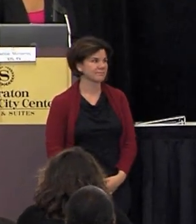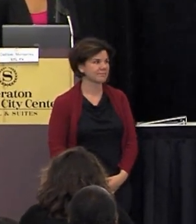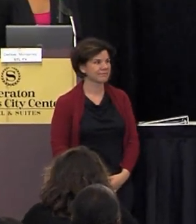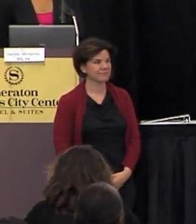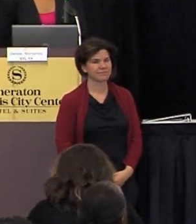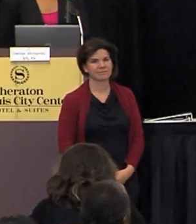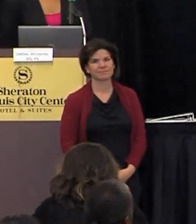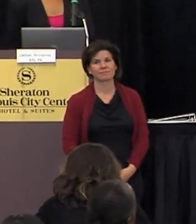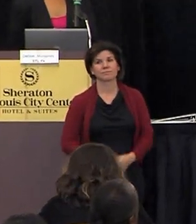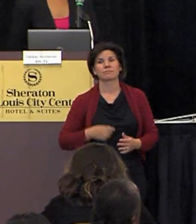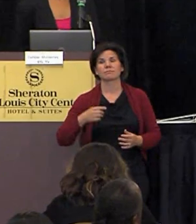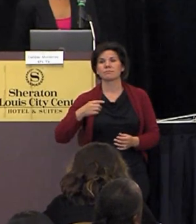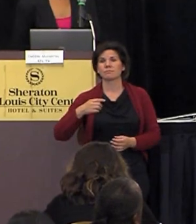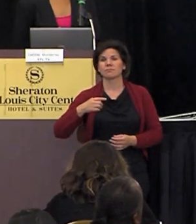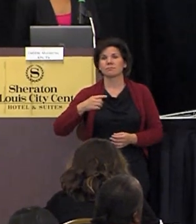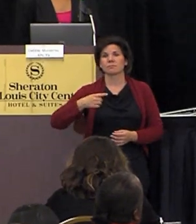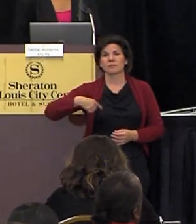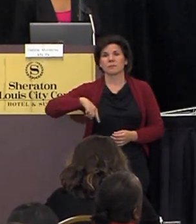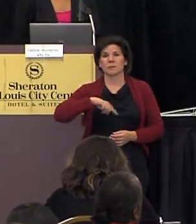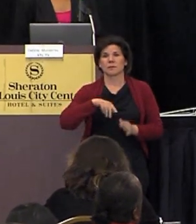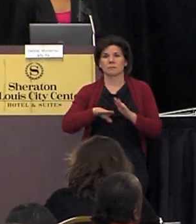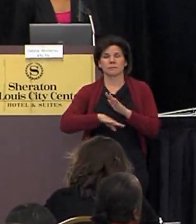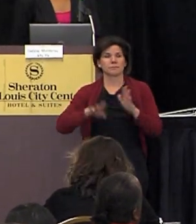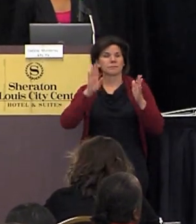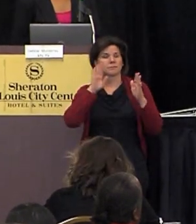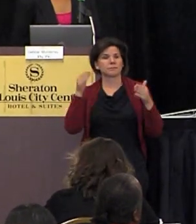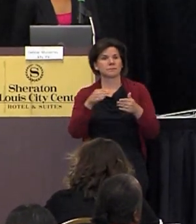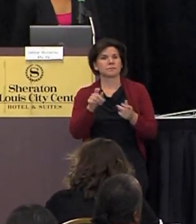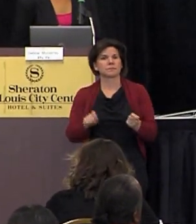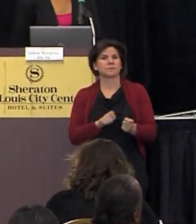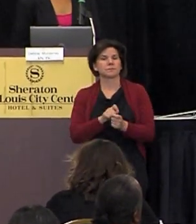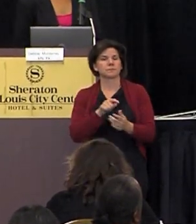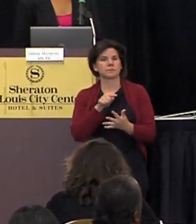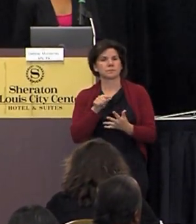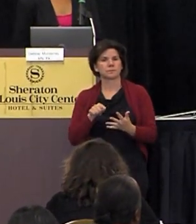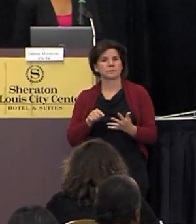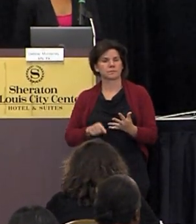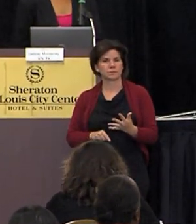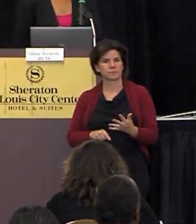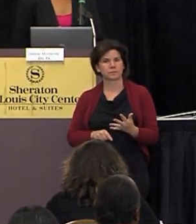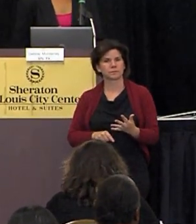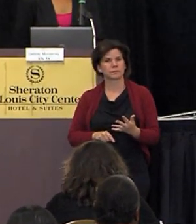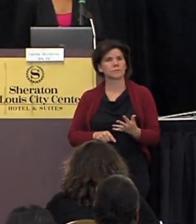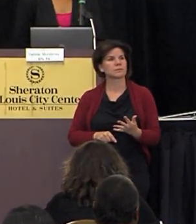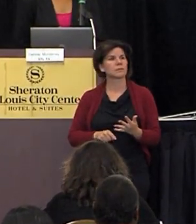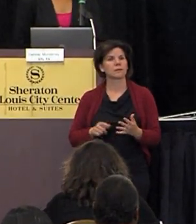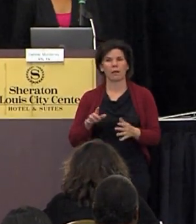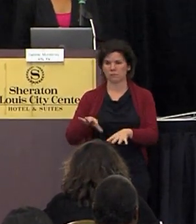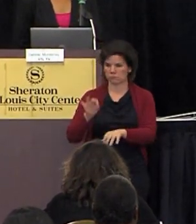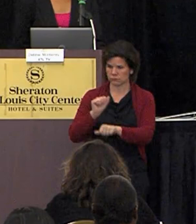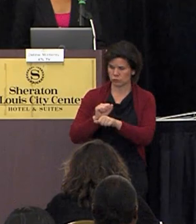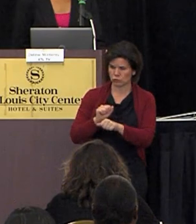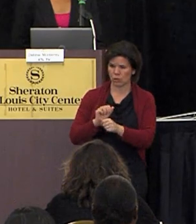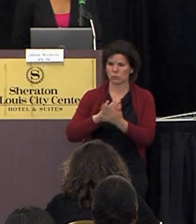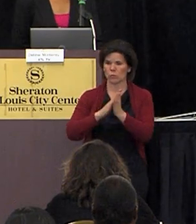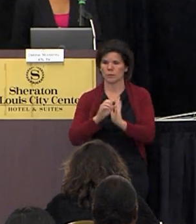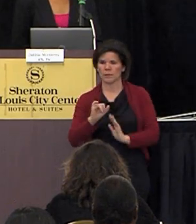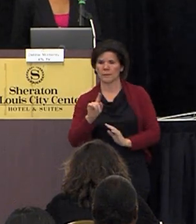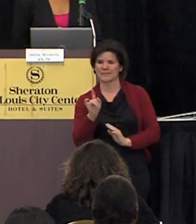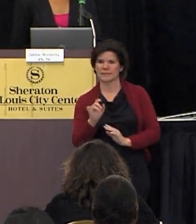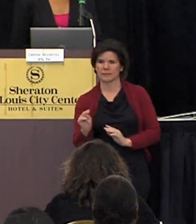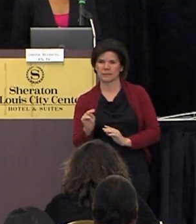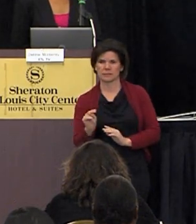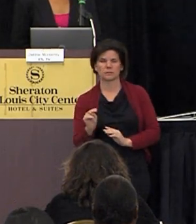um we basically focus on specific goals like getting a job or getting citizenship for a